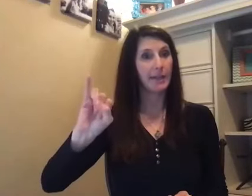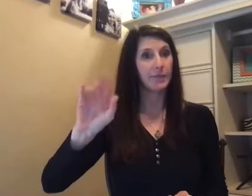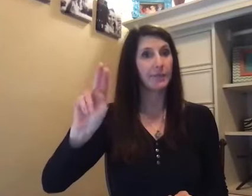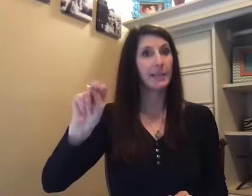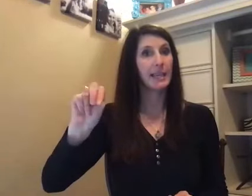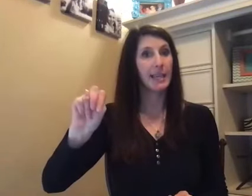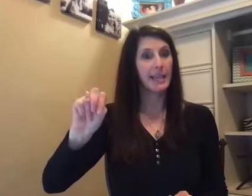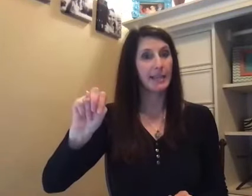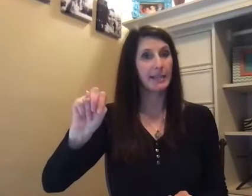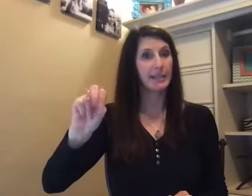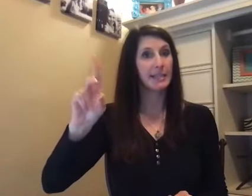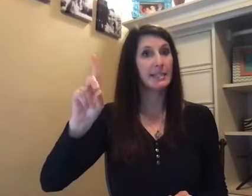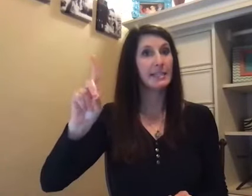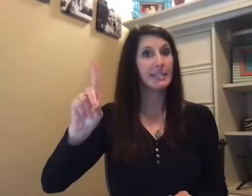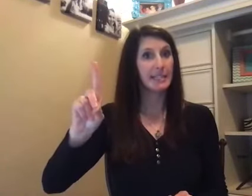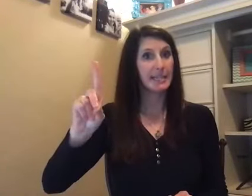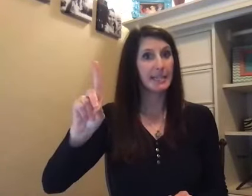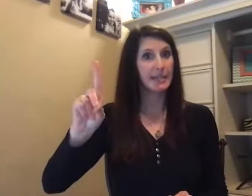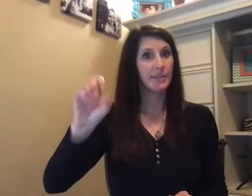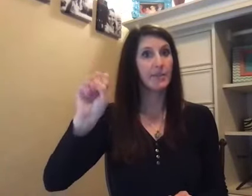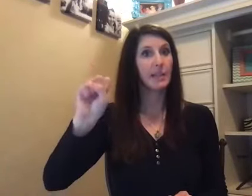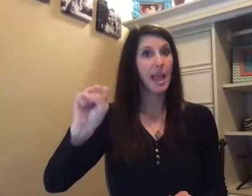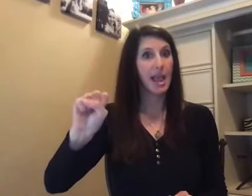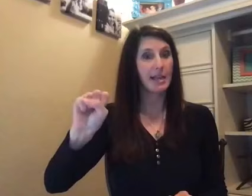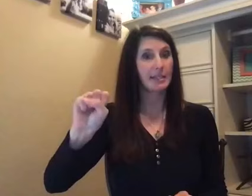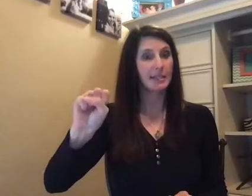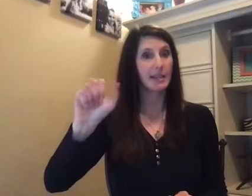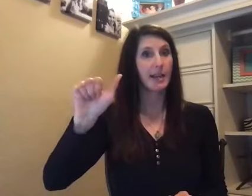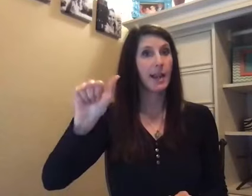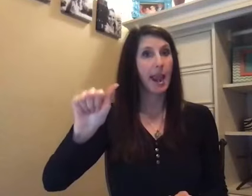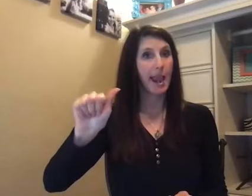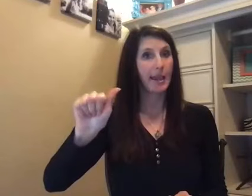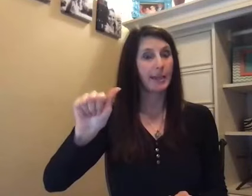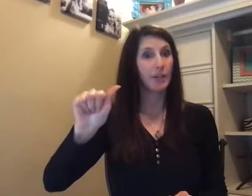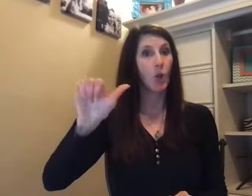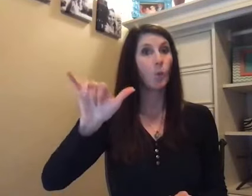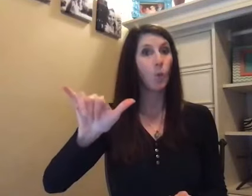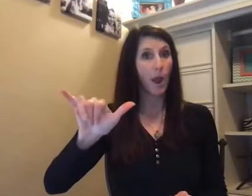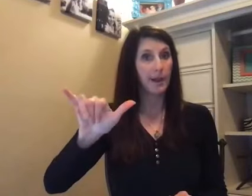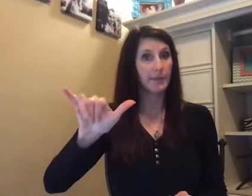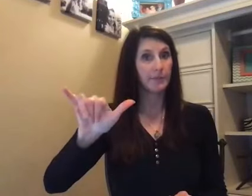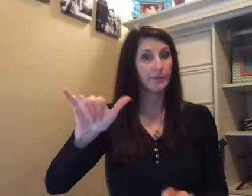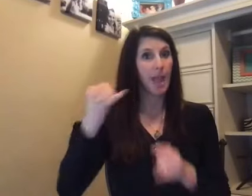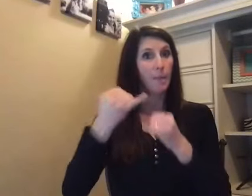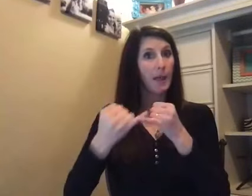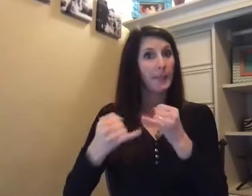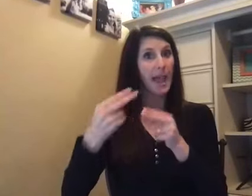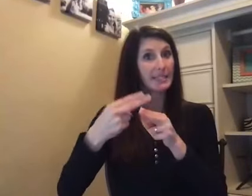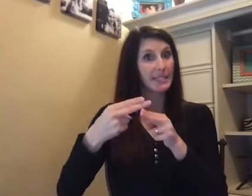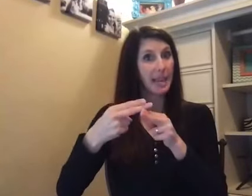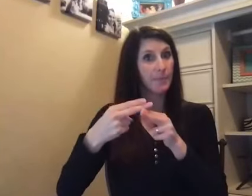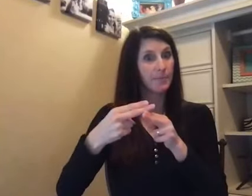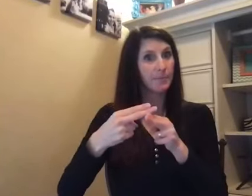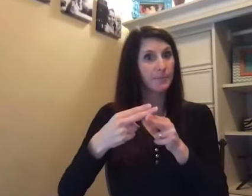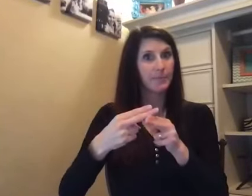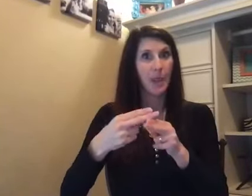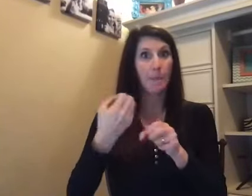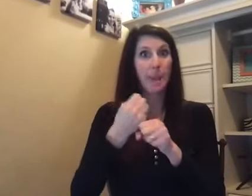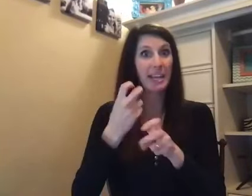-N-D-S-A-Y. That's my last name. Make it